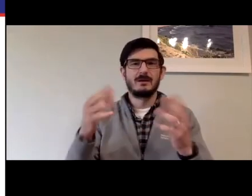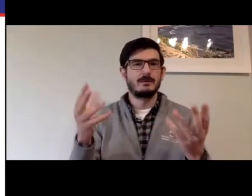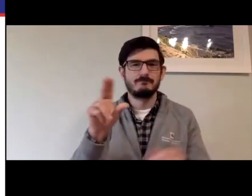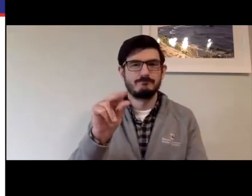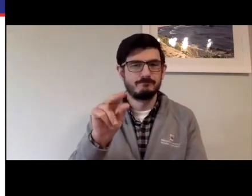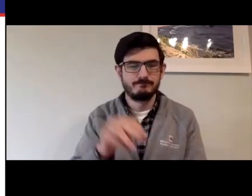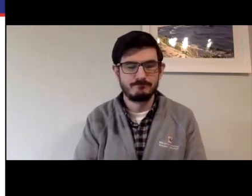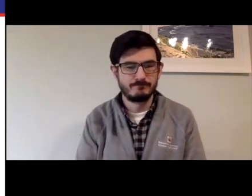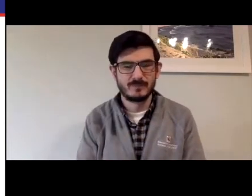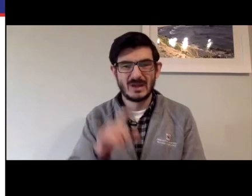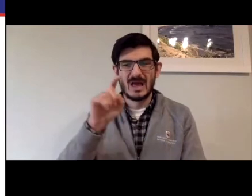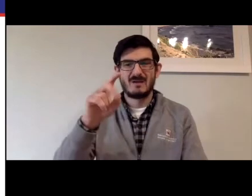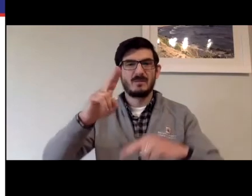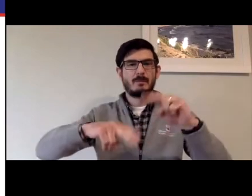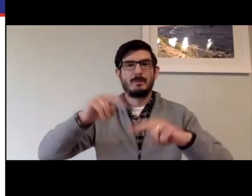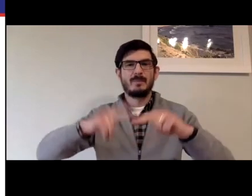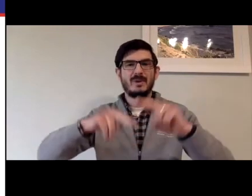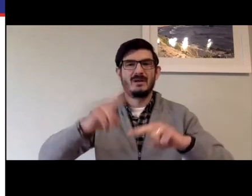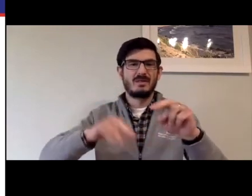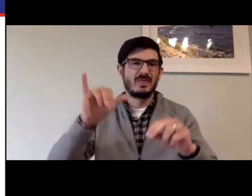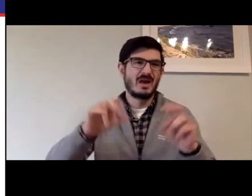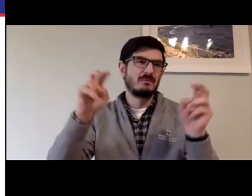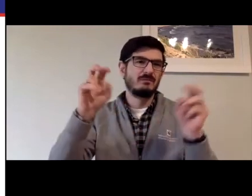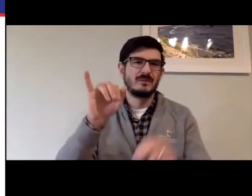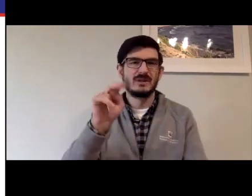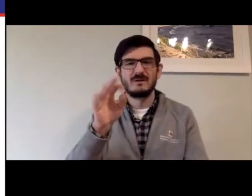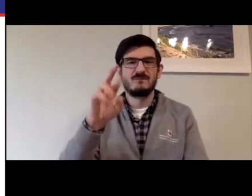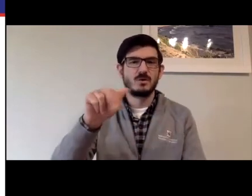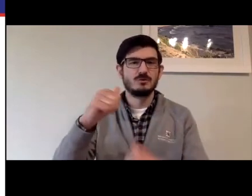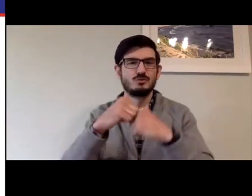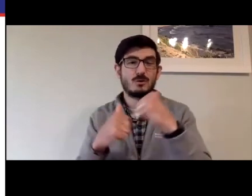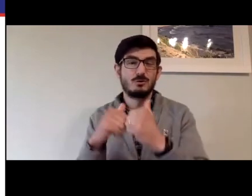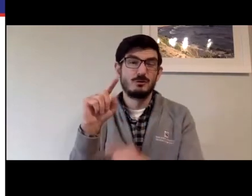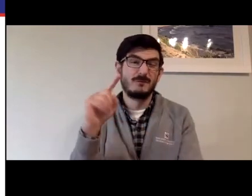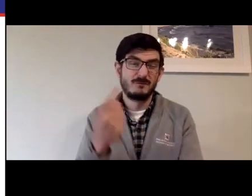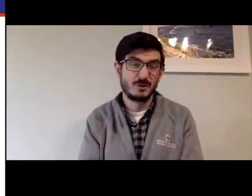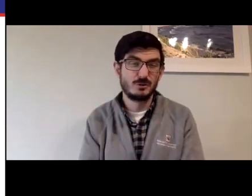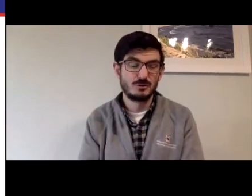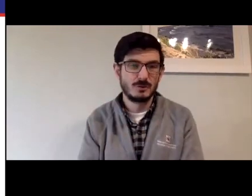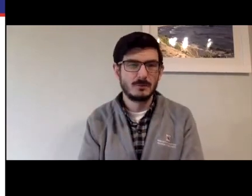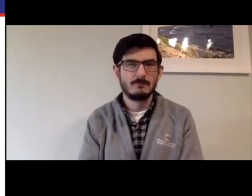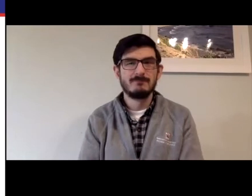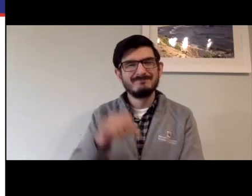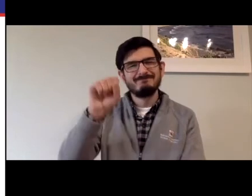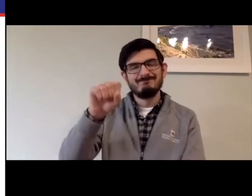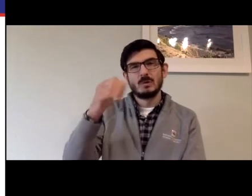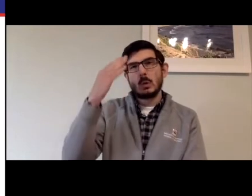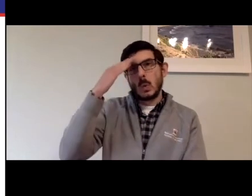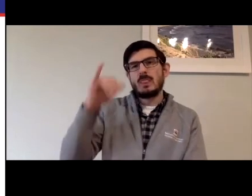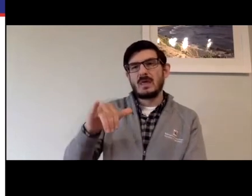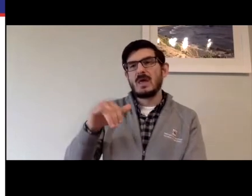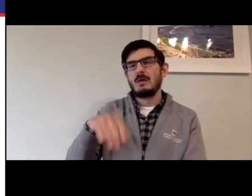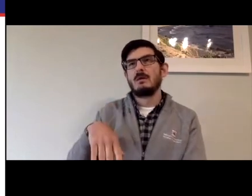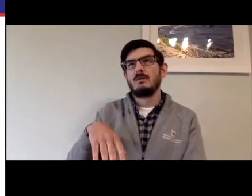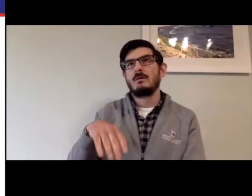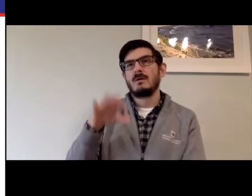and allow RTT inbound calls to come in. And you really have to build it out from an infrastructure perspective